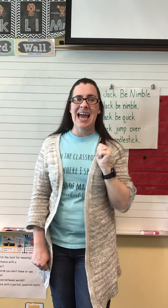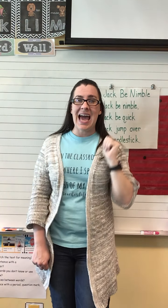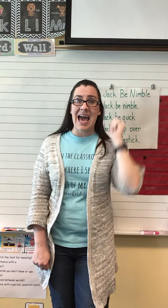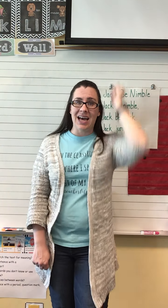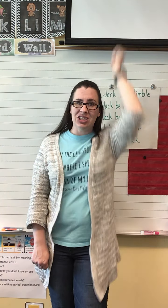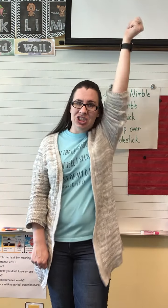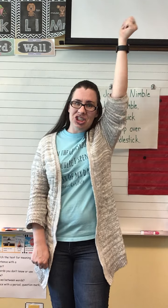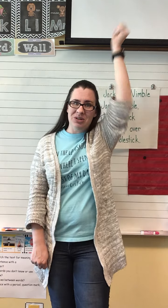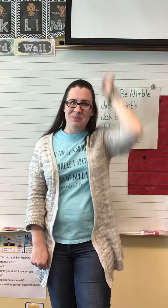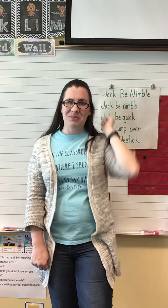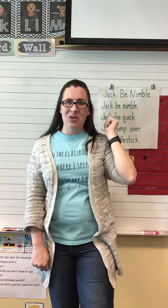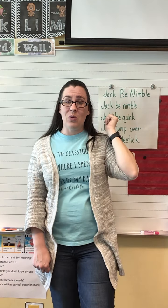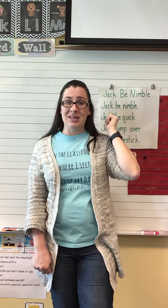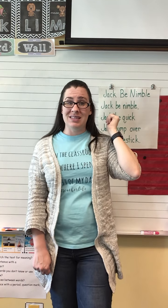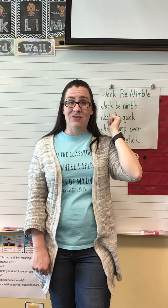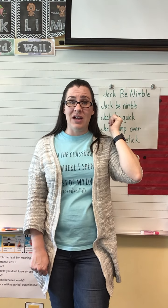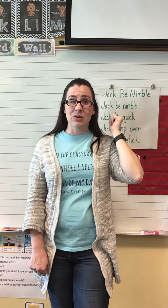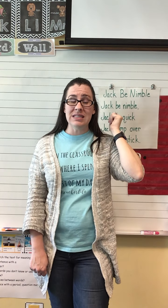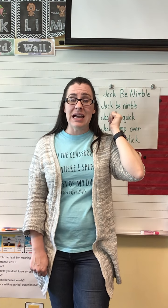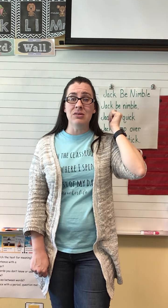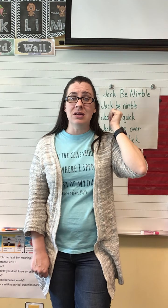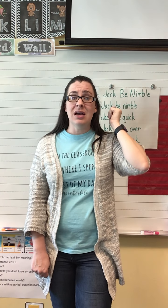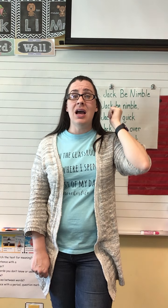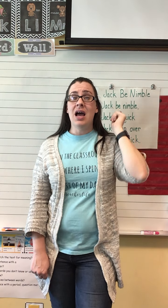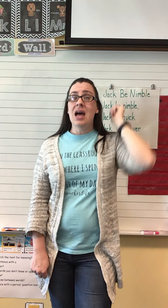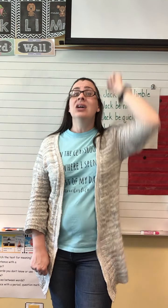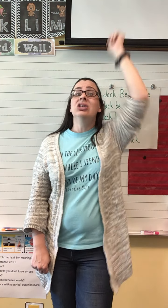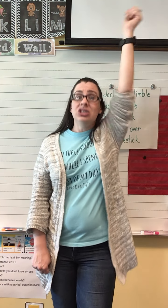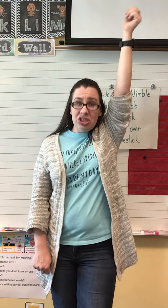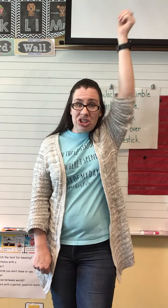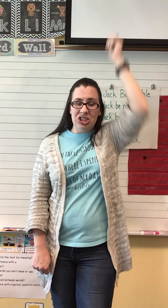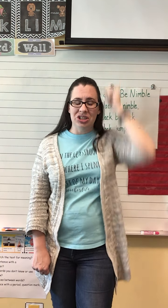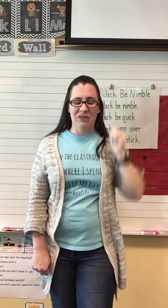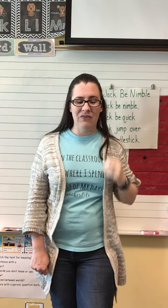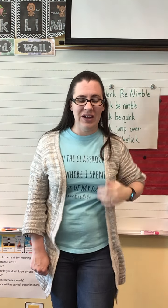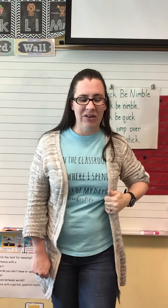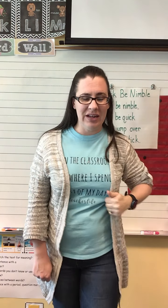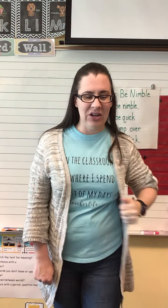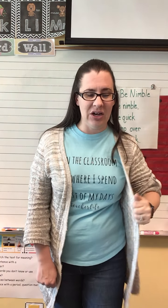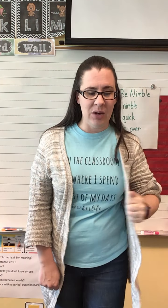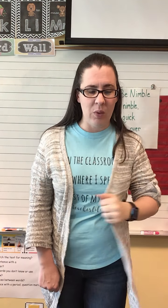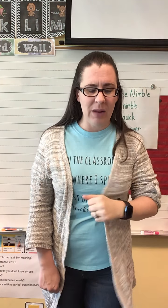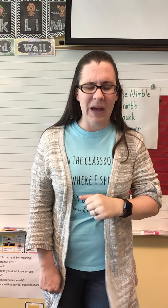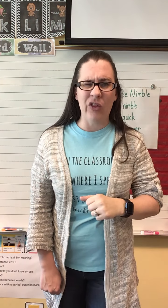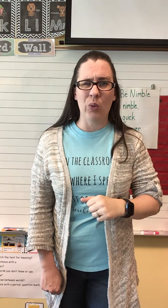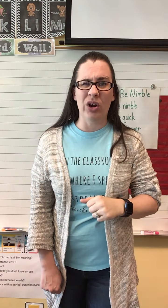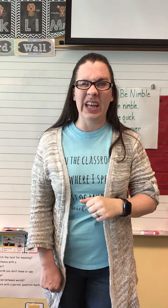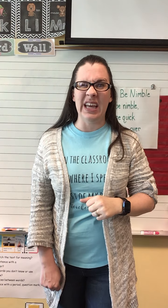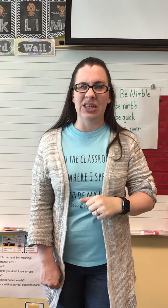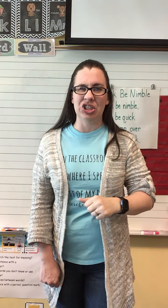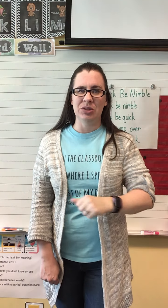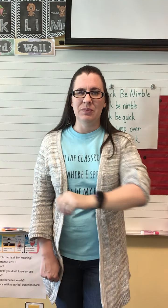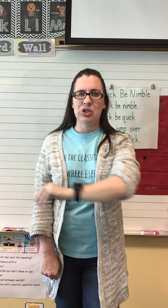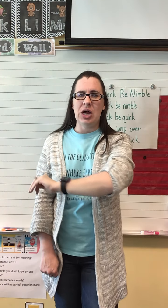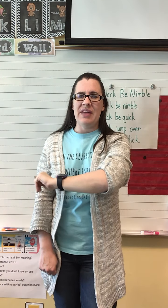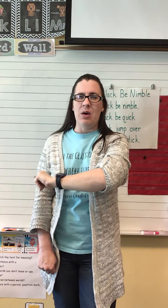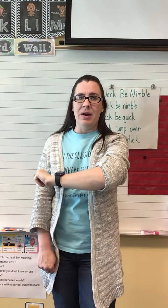Cash. What's the final sound? Sh. Very good. What about the word itch? Try that one.